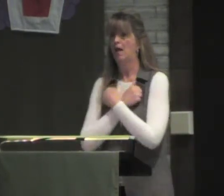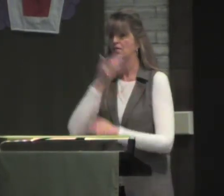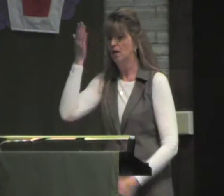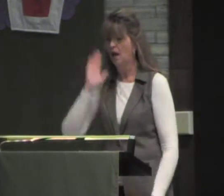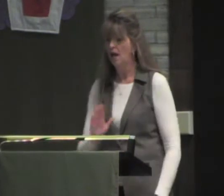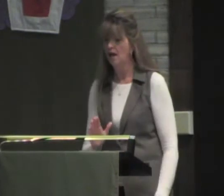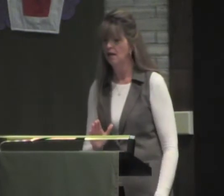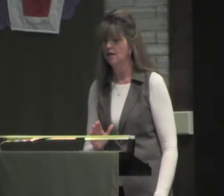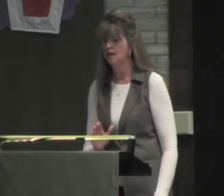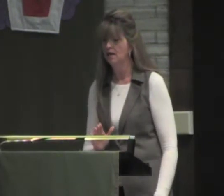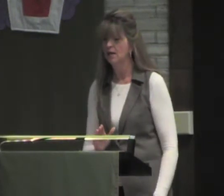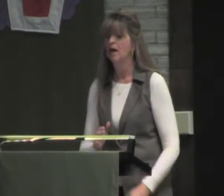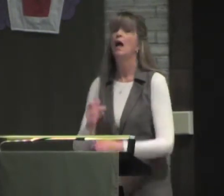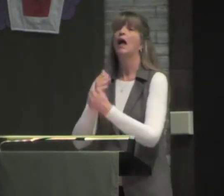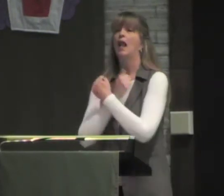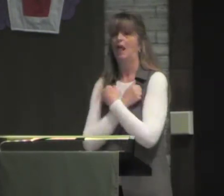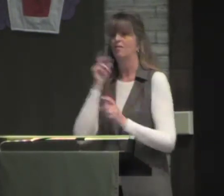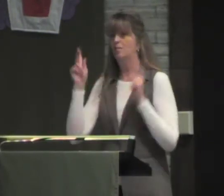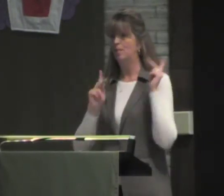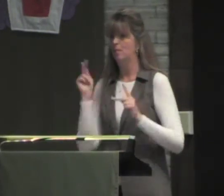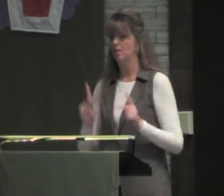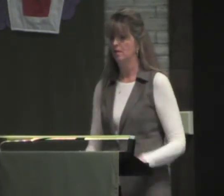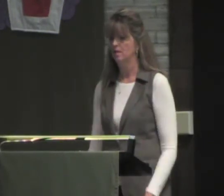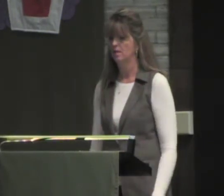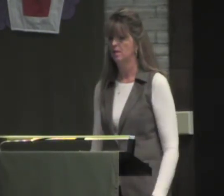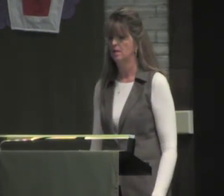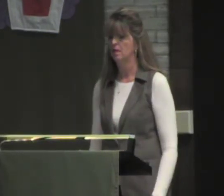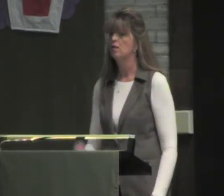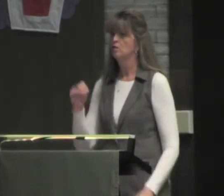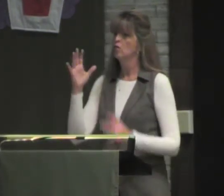And those are to love God and love people.